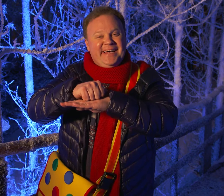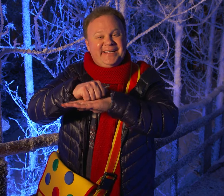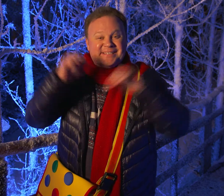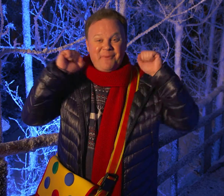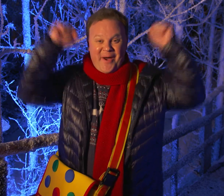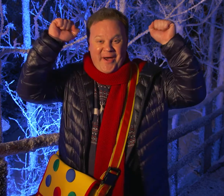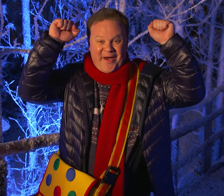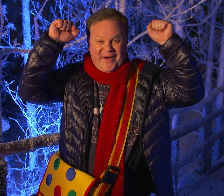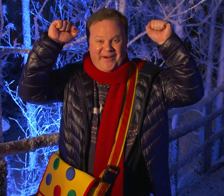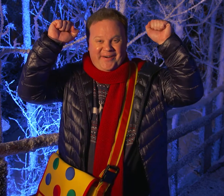Woohoo!